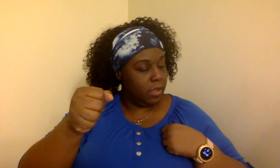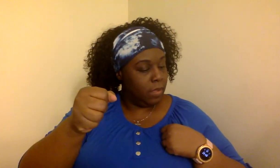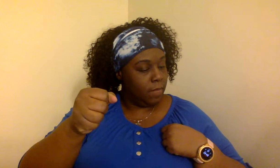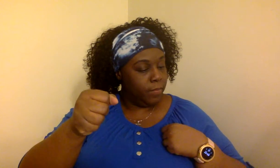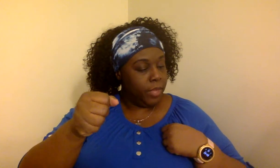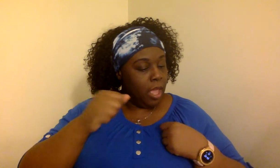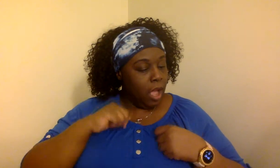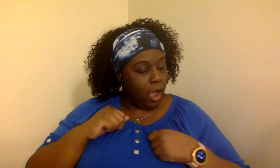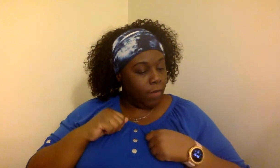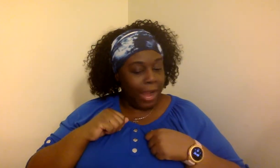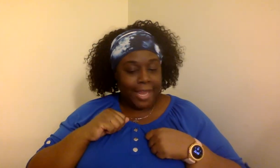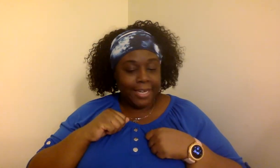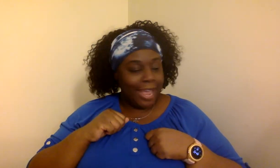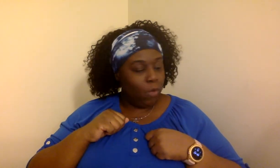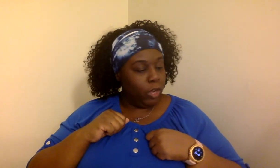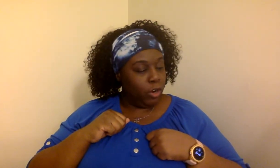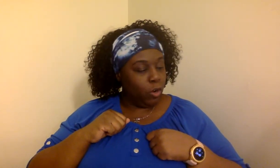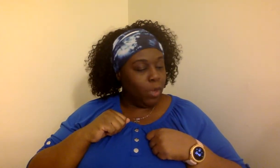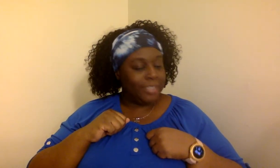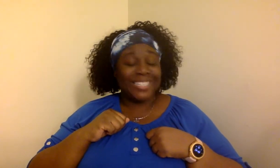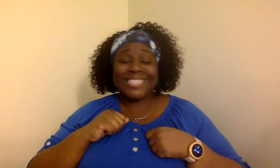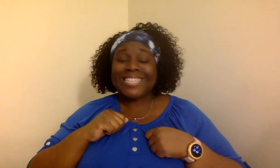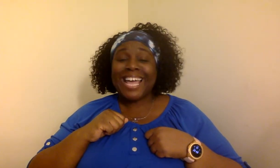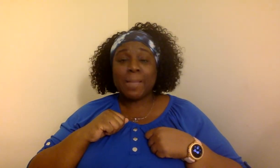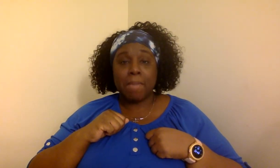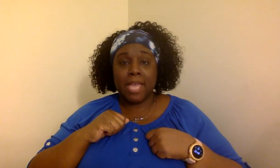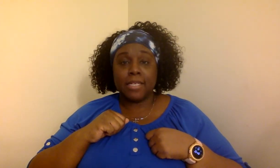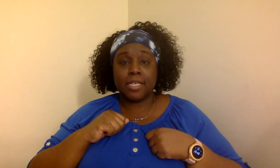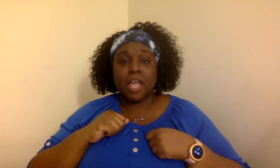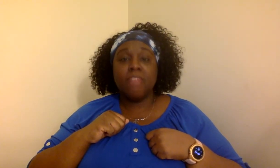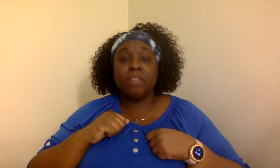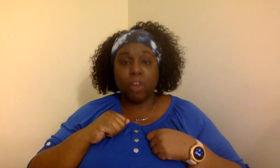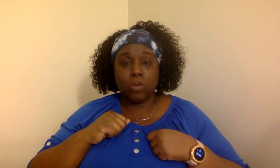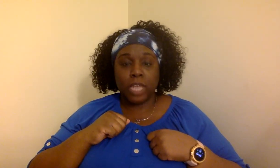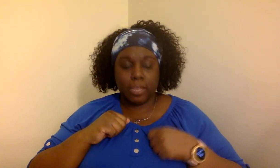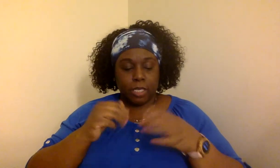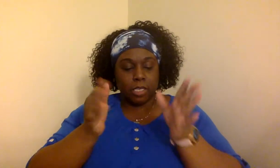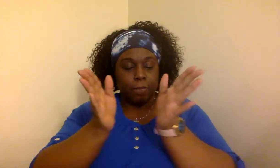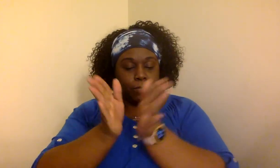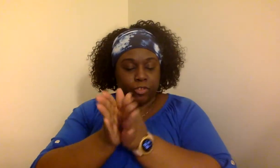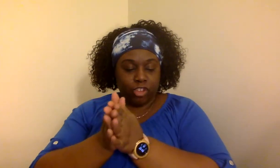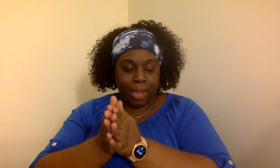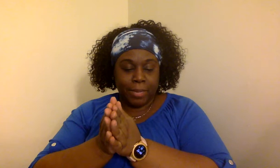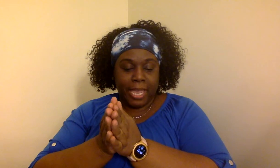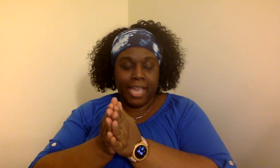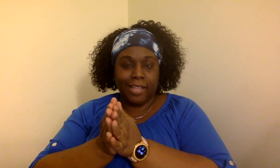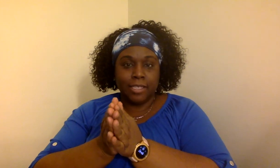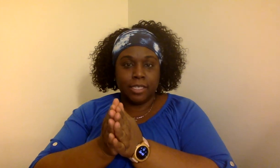All right, now we are going to segment the phonemes. Chopping hands.